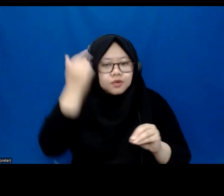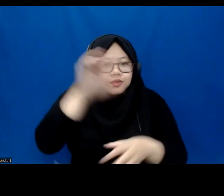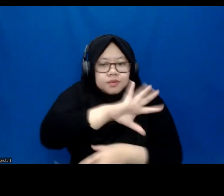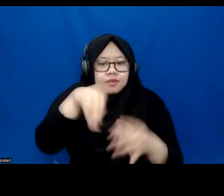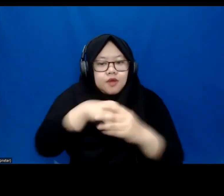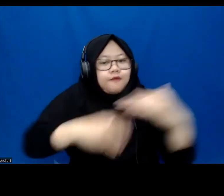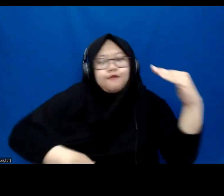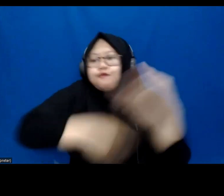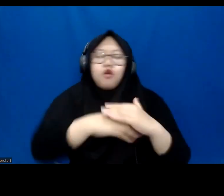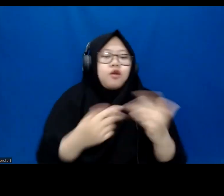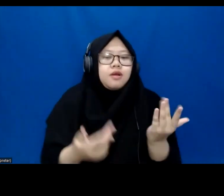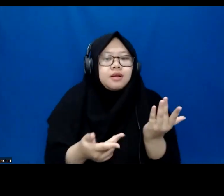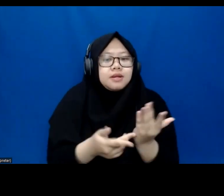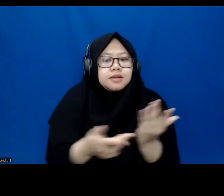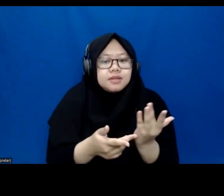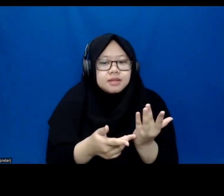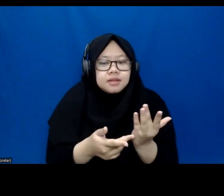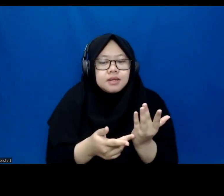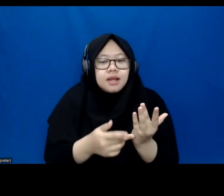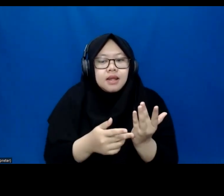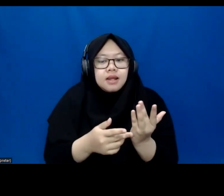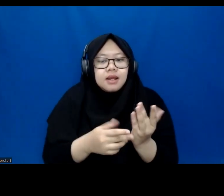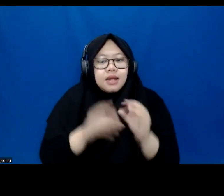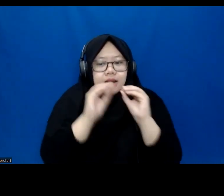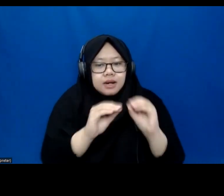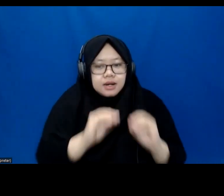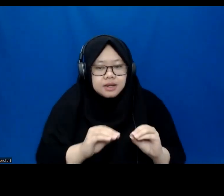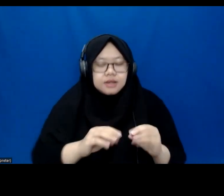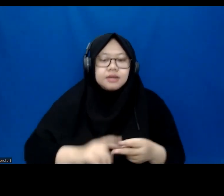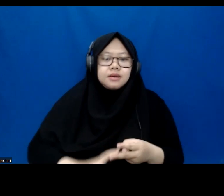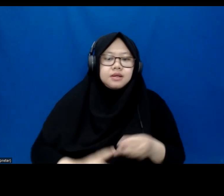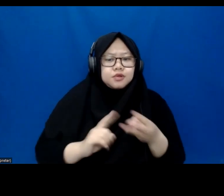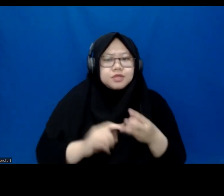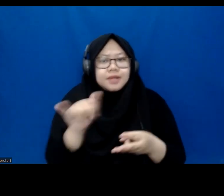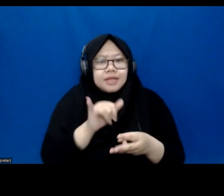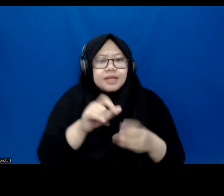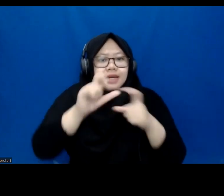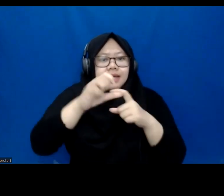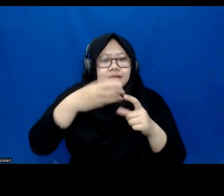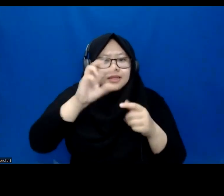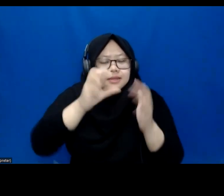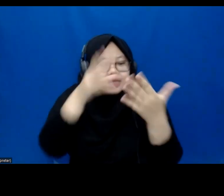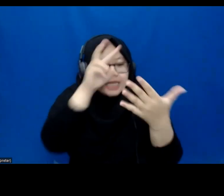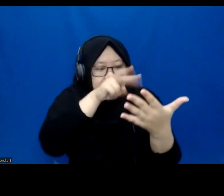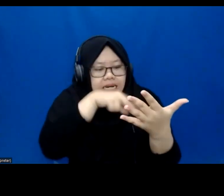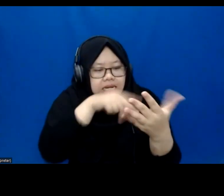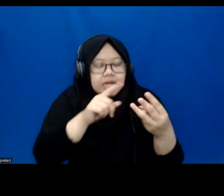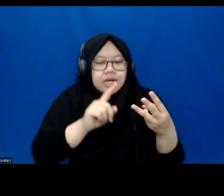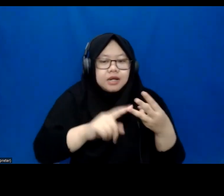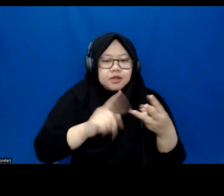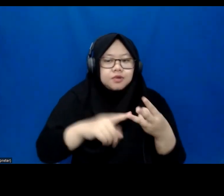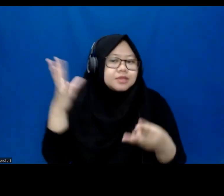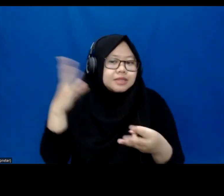in digital learning. And this includes assistive technologies such as screen readers, speech-to-text software, and alternative